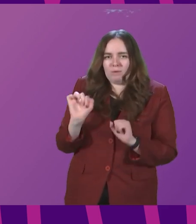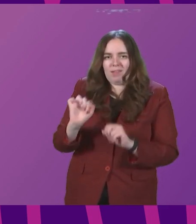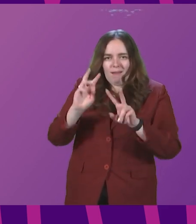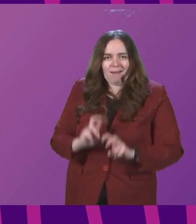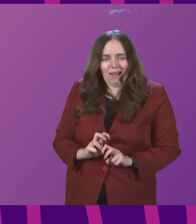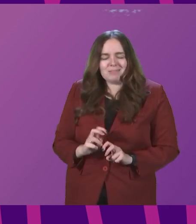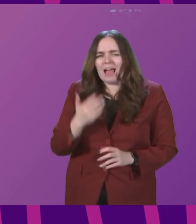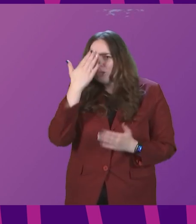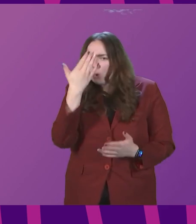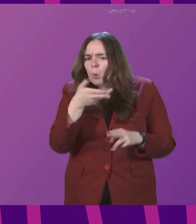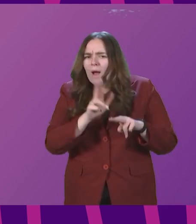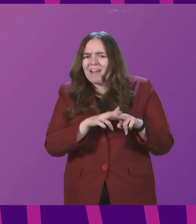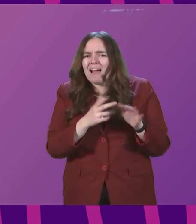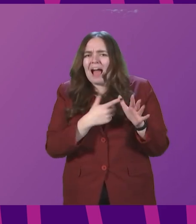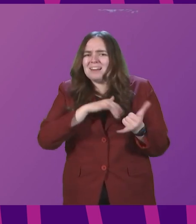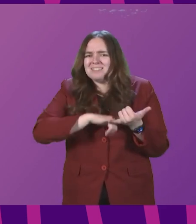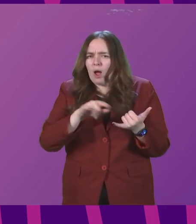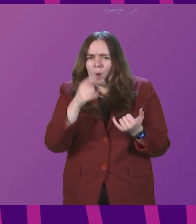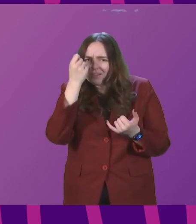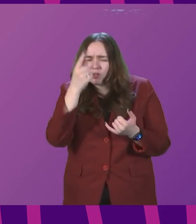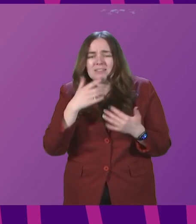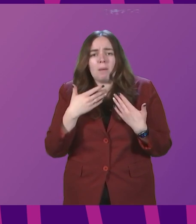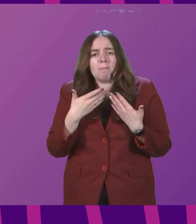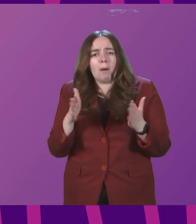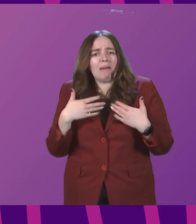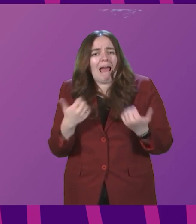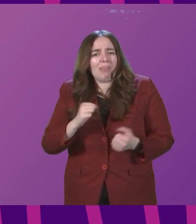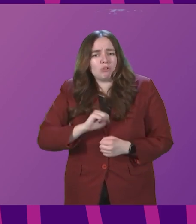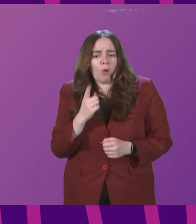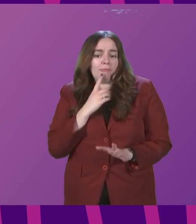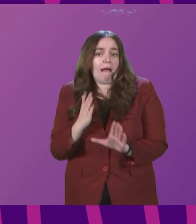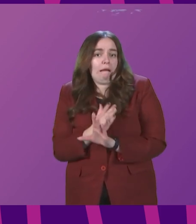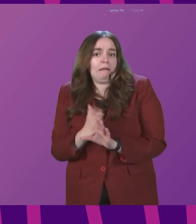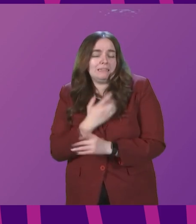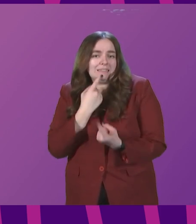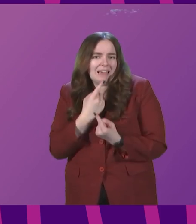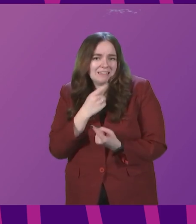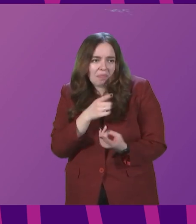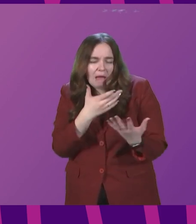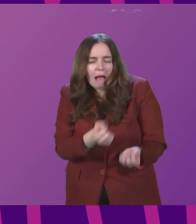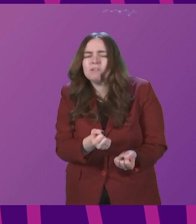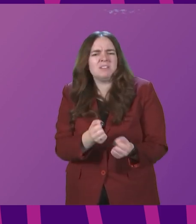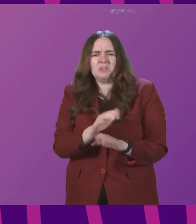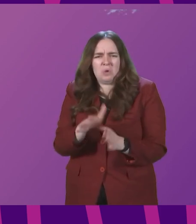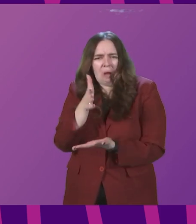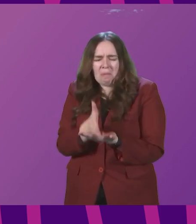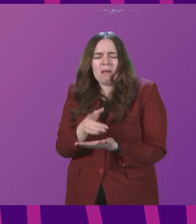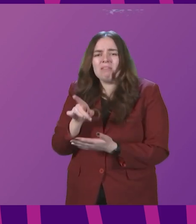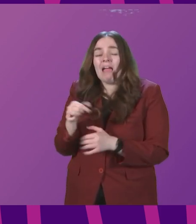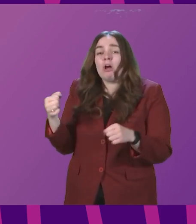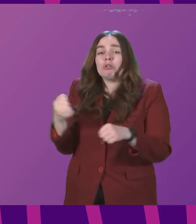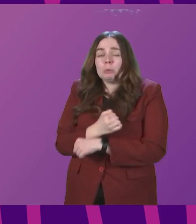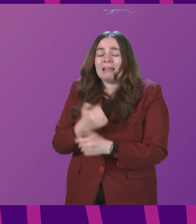not sure whether Anas Sarwar is somehow suggesting that Public Health Scotland is hiding some data that they have. That is not the case. They are doing